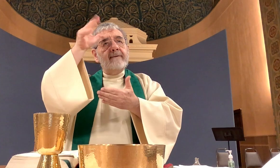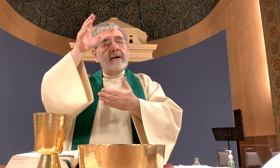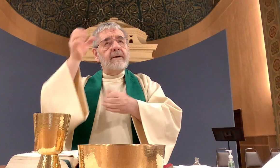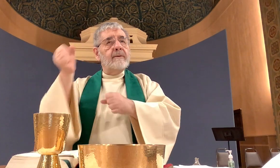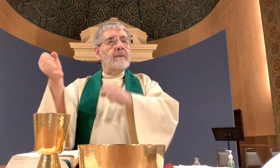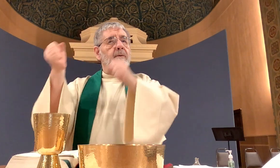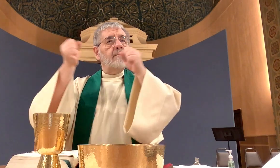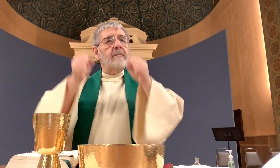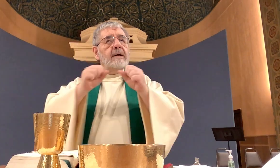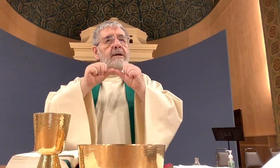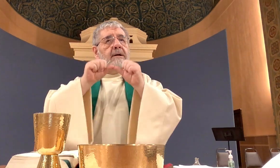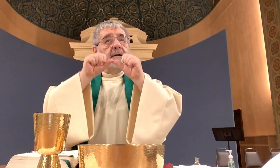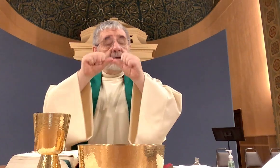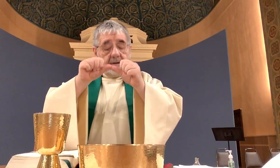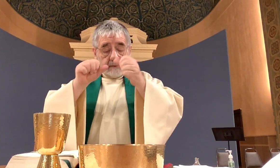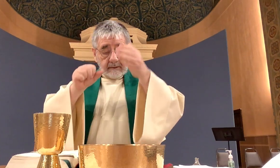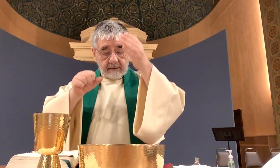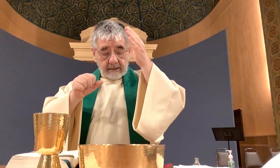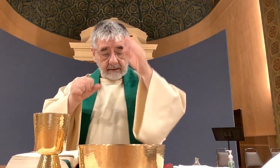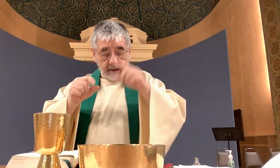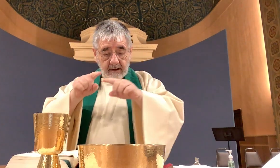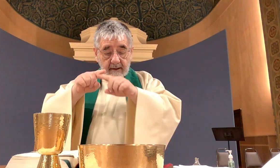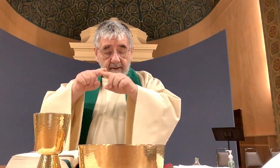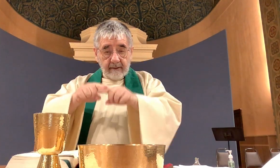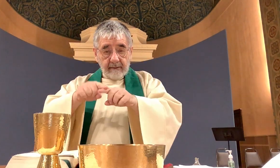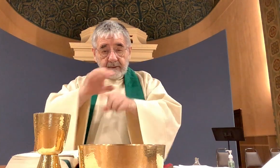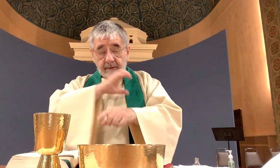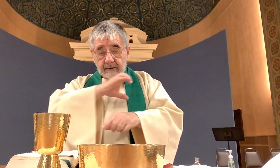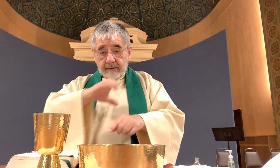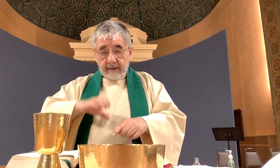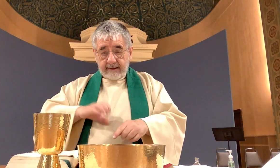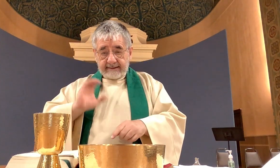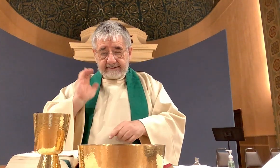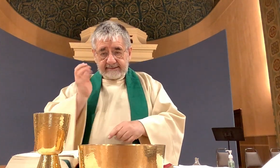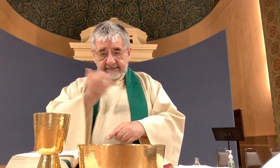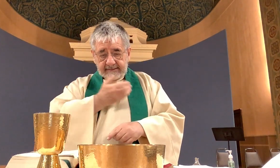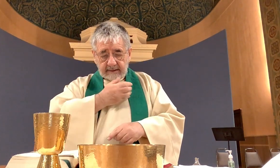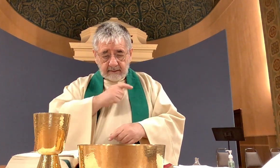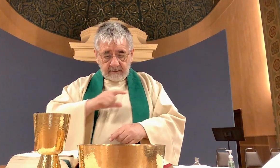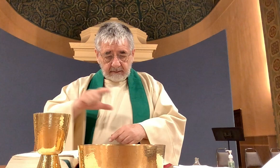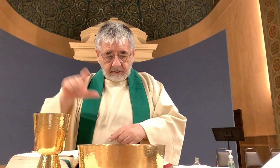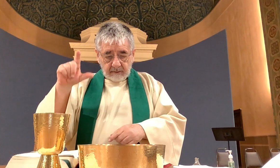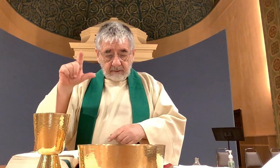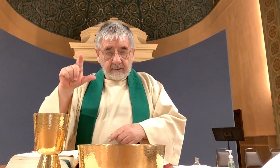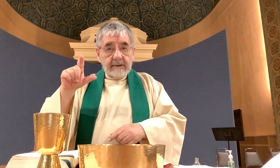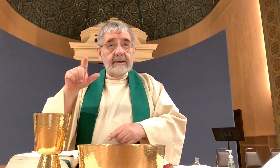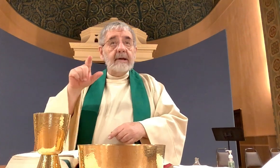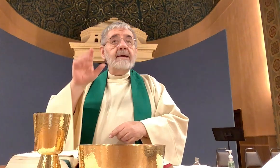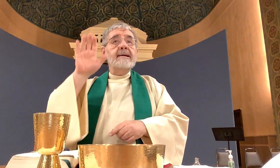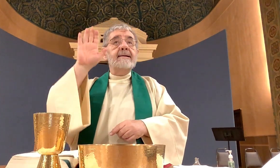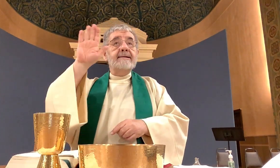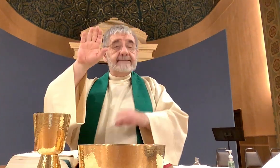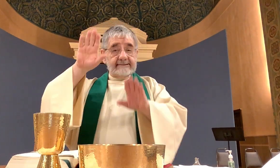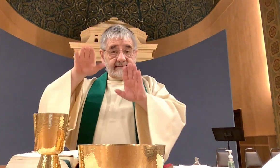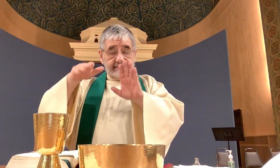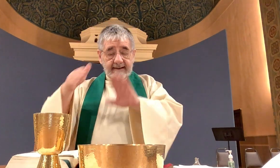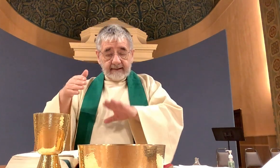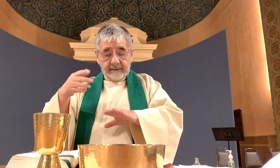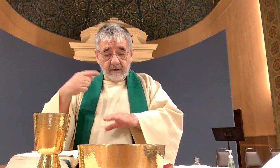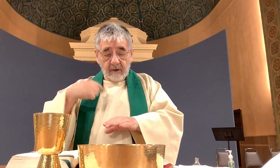eternal God through Christ our Lord his death we celebrate